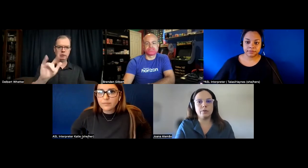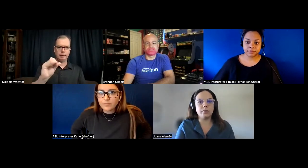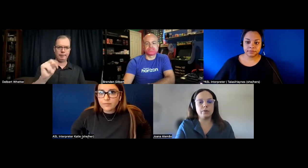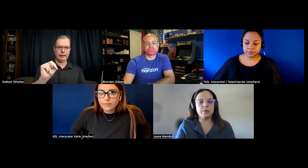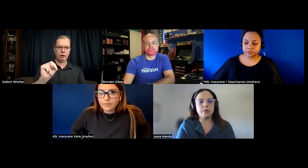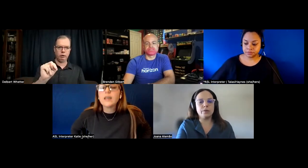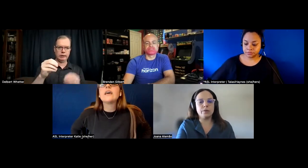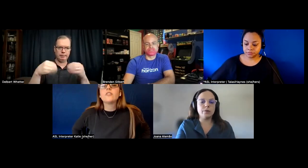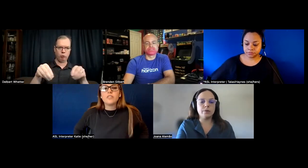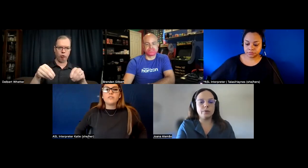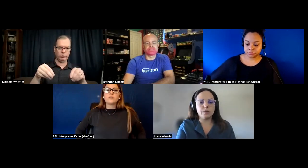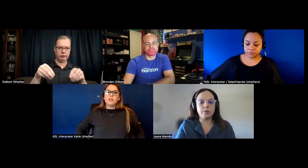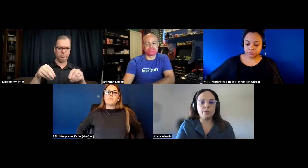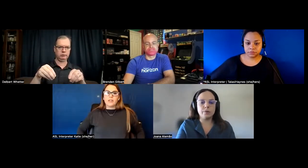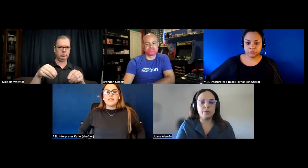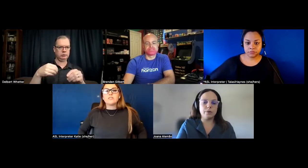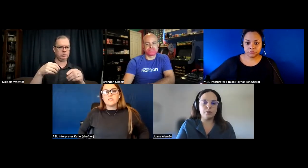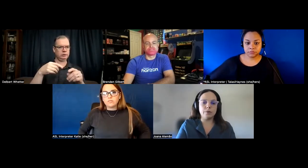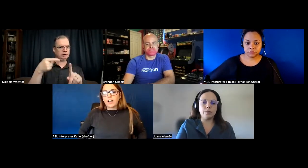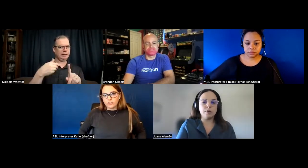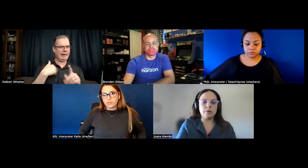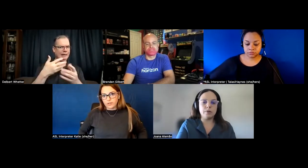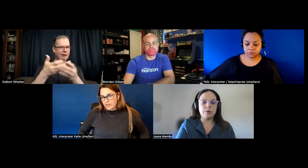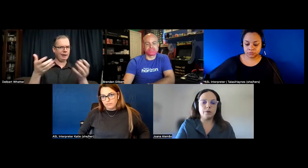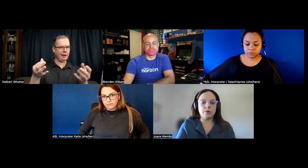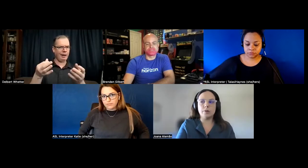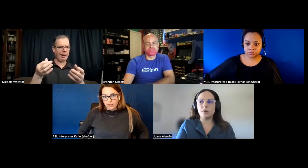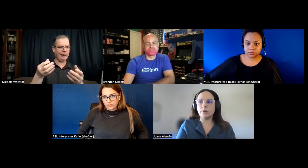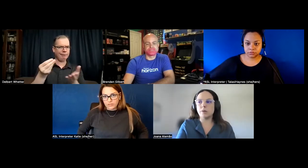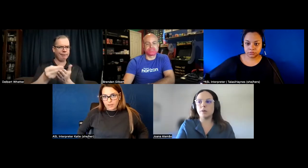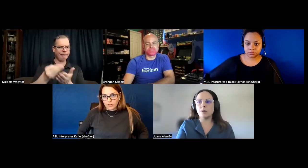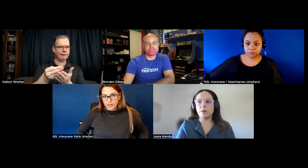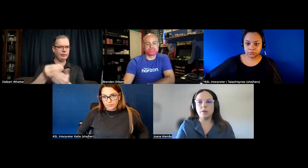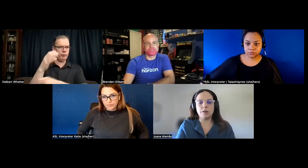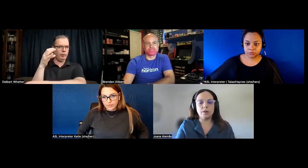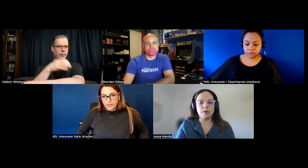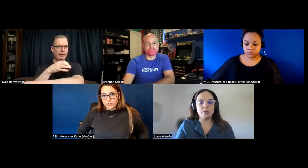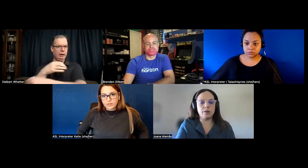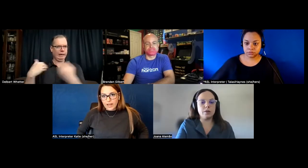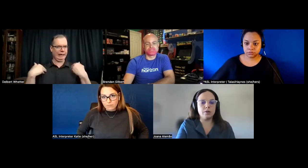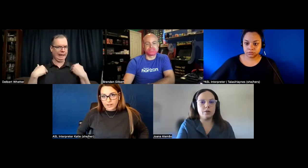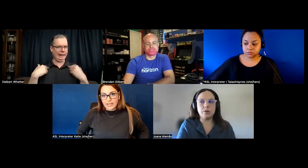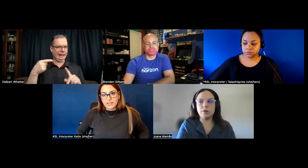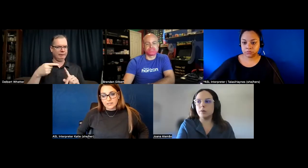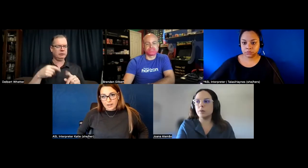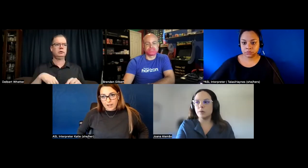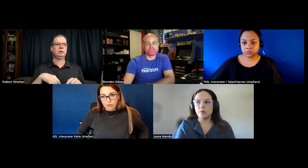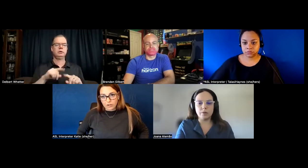it the disability market is 500 billion dollars in that market so that's a lot of money that's a lot of power